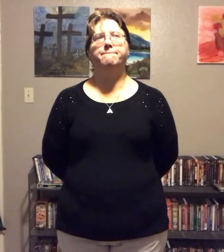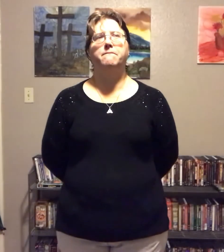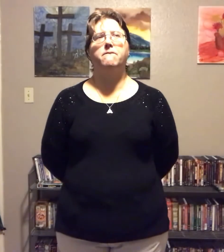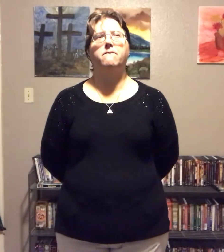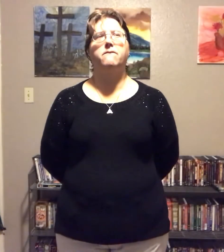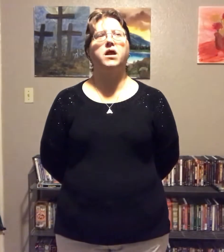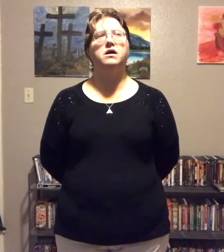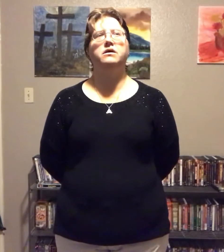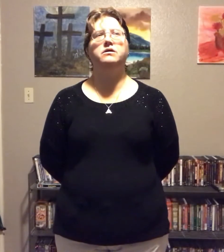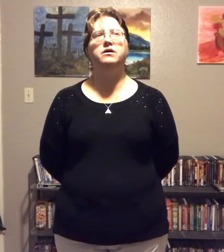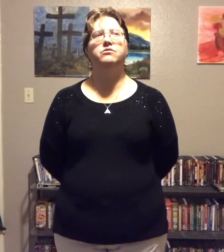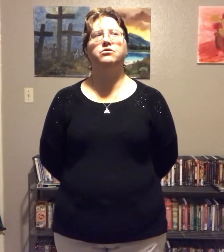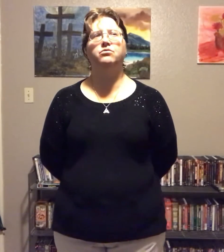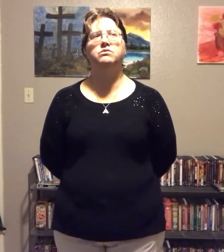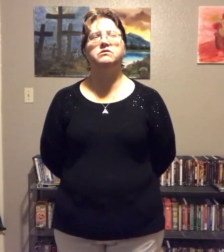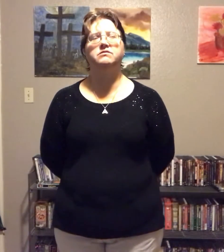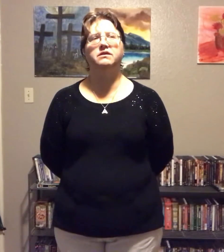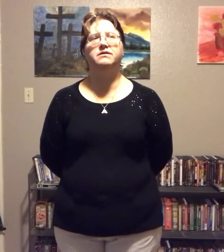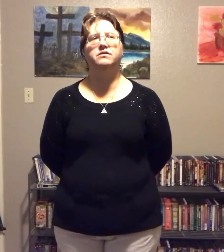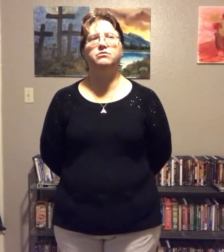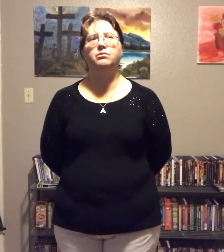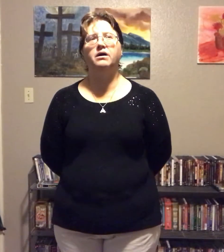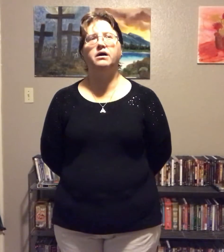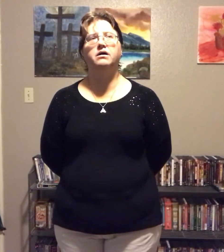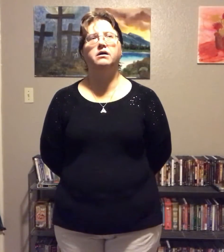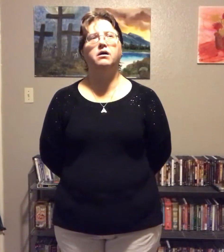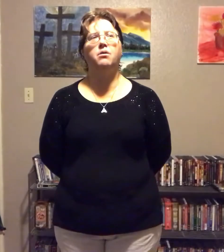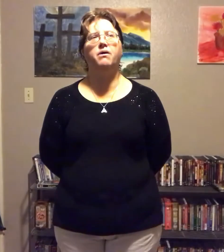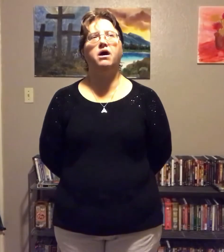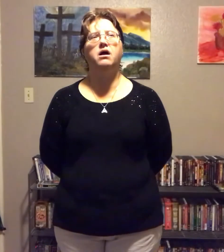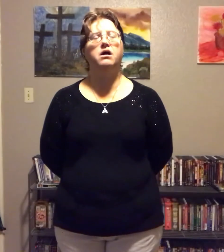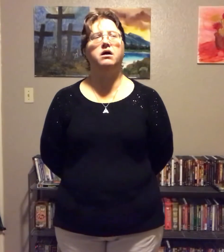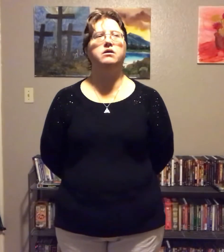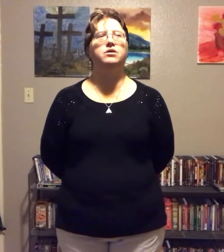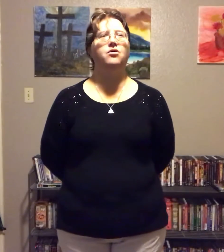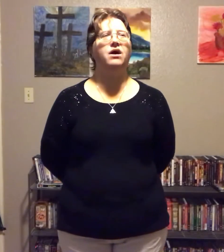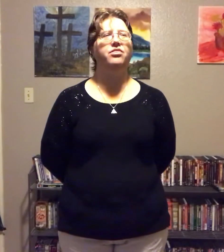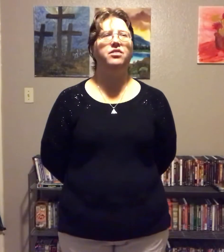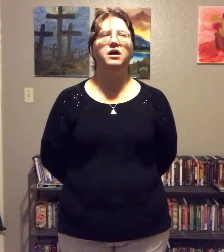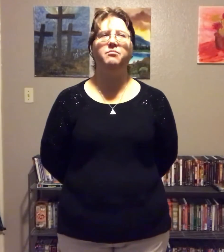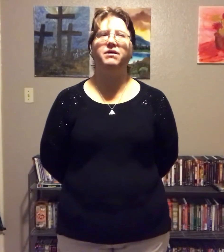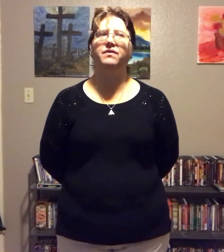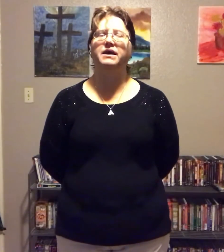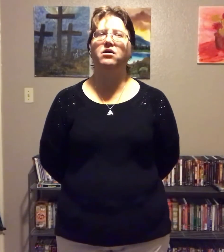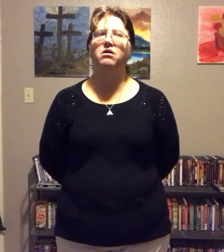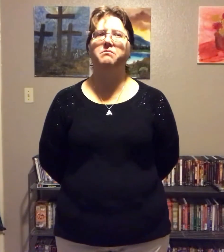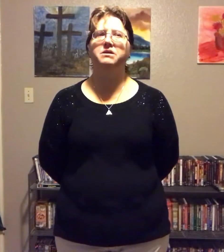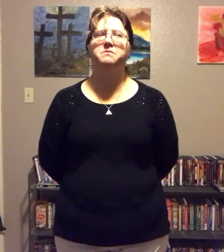And another one said, that's right. But, you know, I thought about that comment.